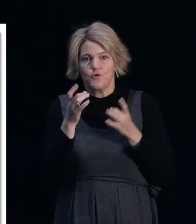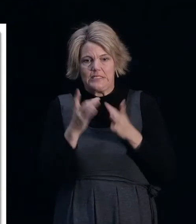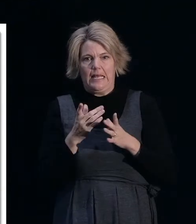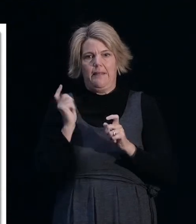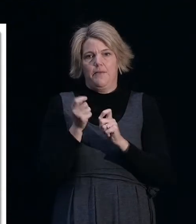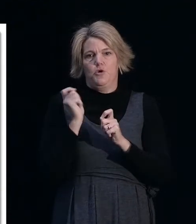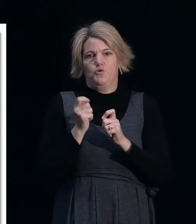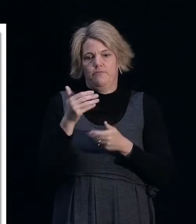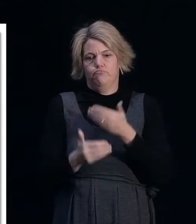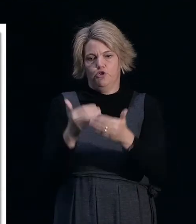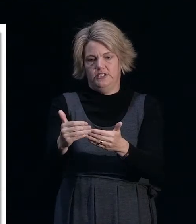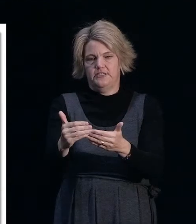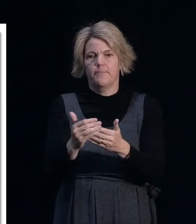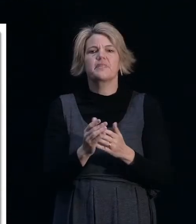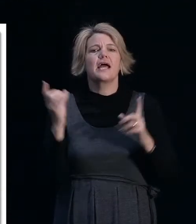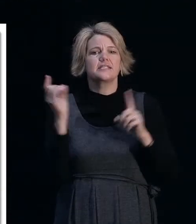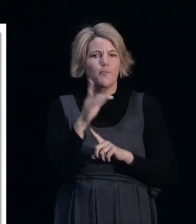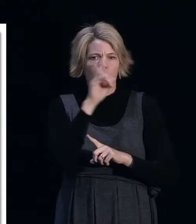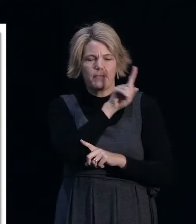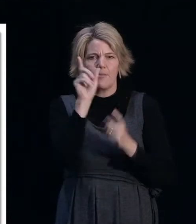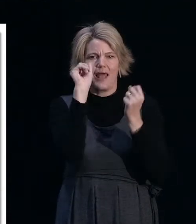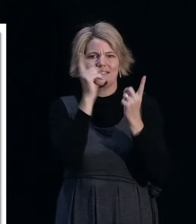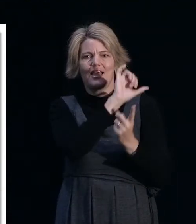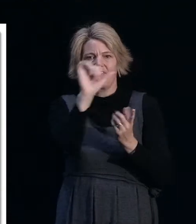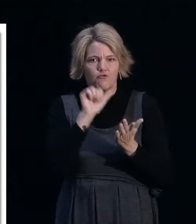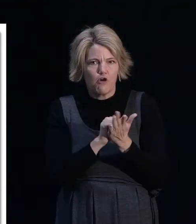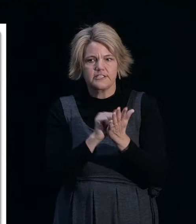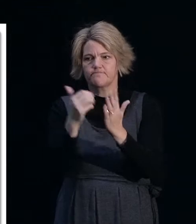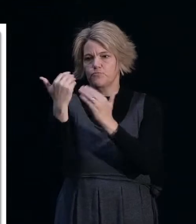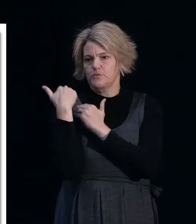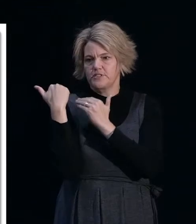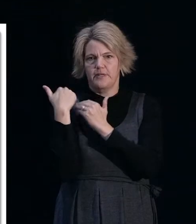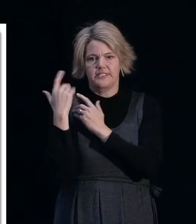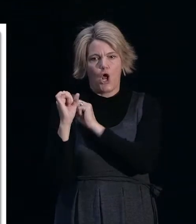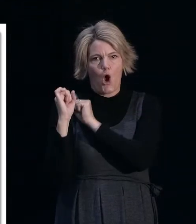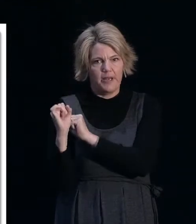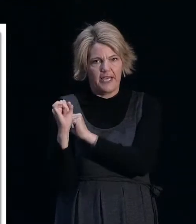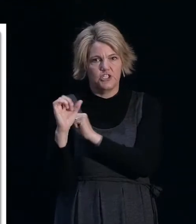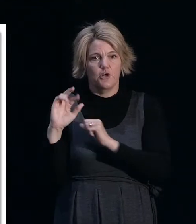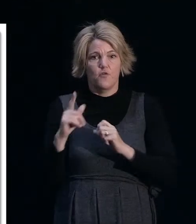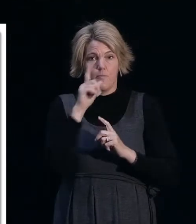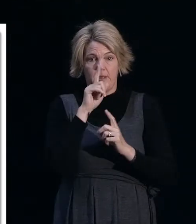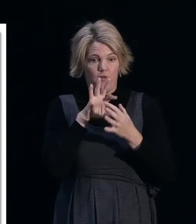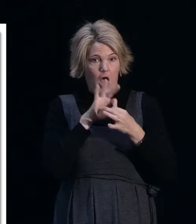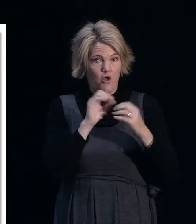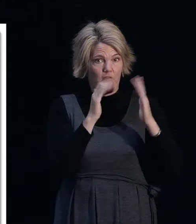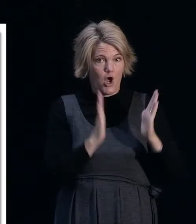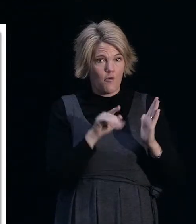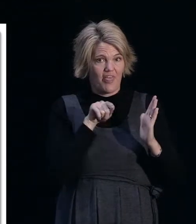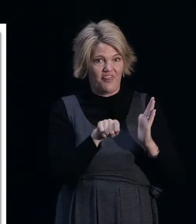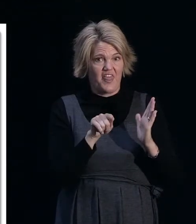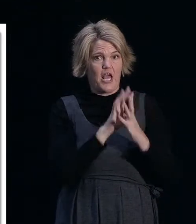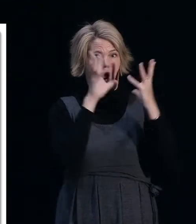It's really important that people understand their rights and responsibilities and obligations. For homeowners, it's their ultimate